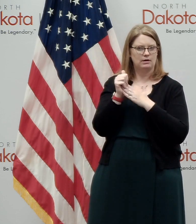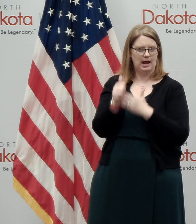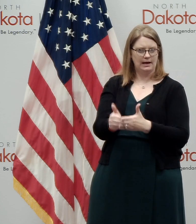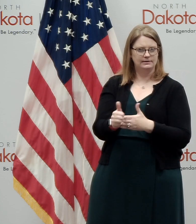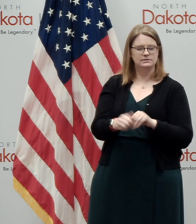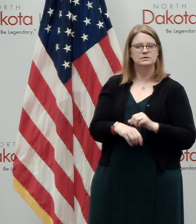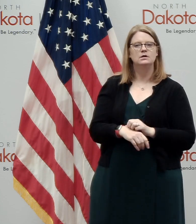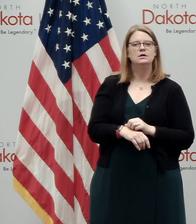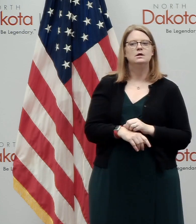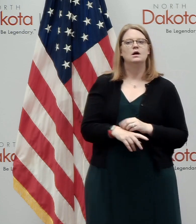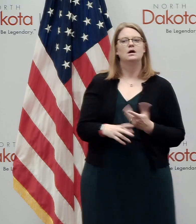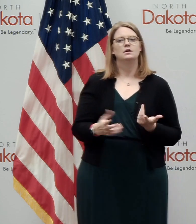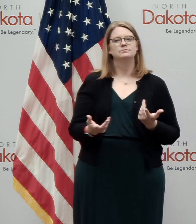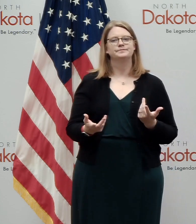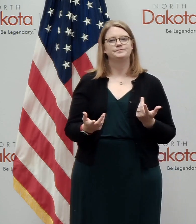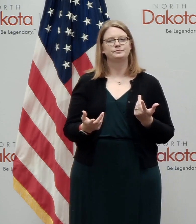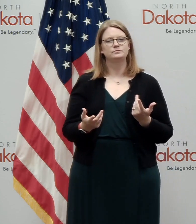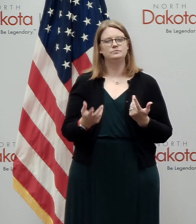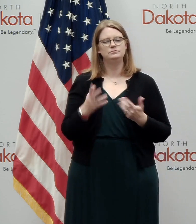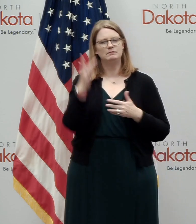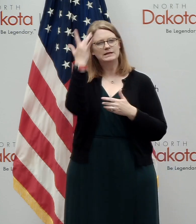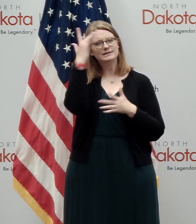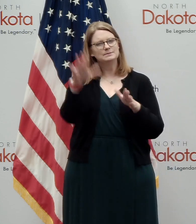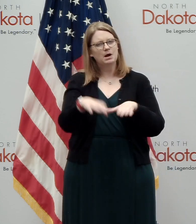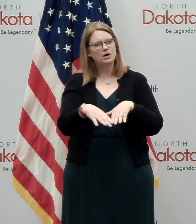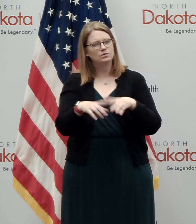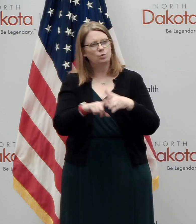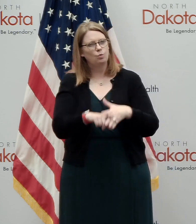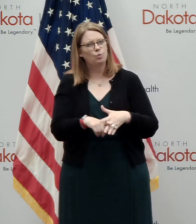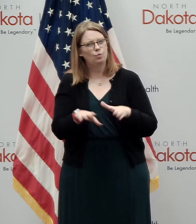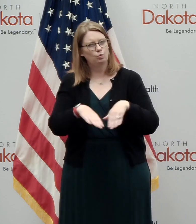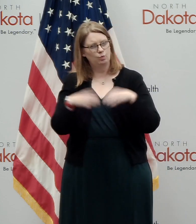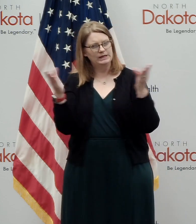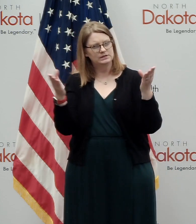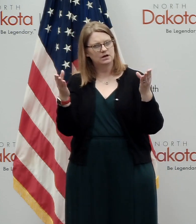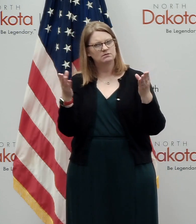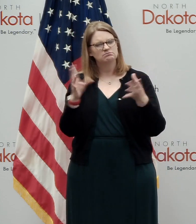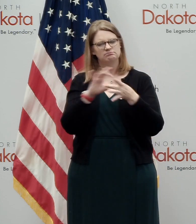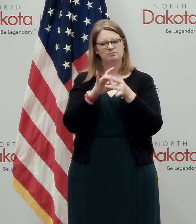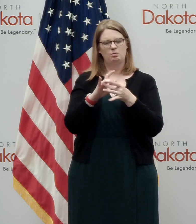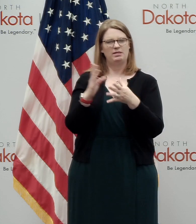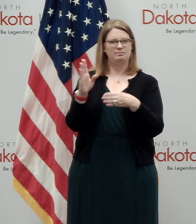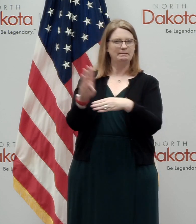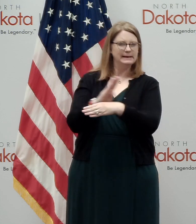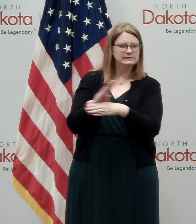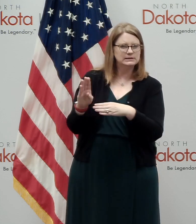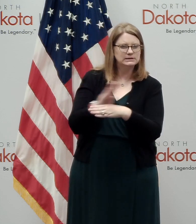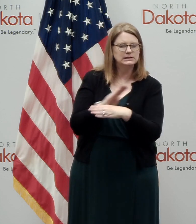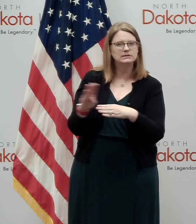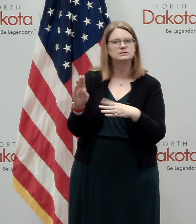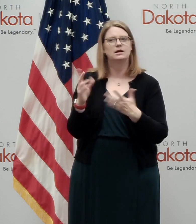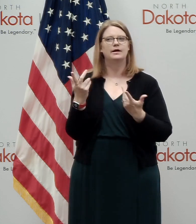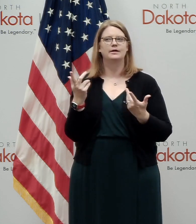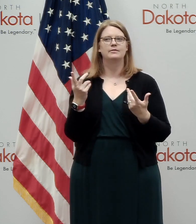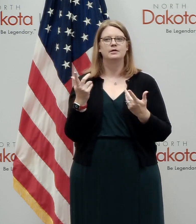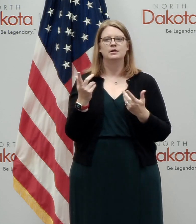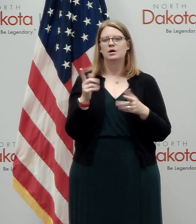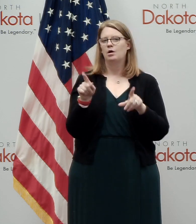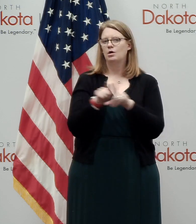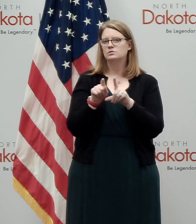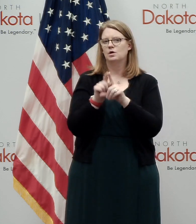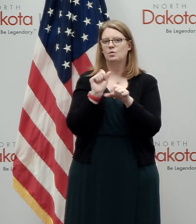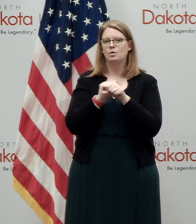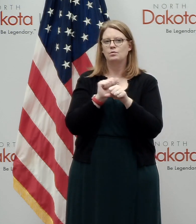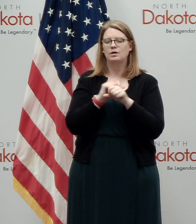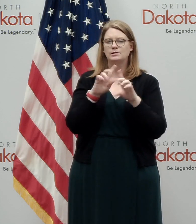As you might remember, this was a, the smart restart guidance had to do primarily with commercial businesses, uh, which was worked on in conjunction with our